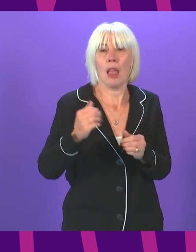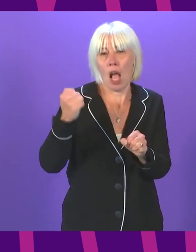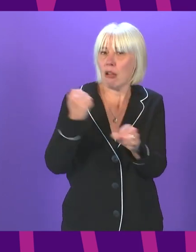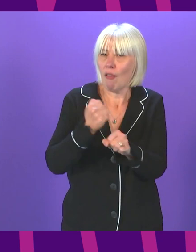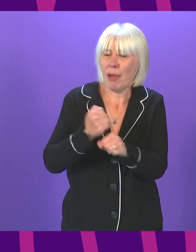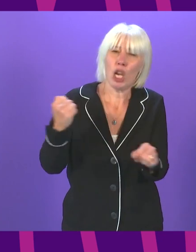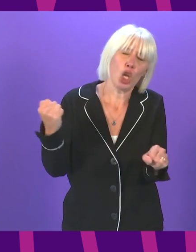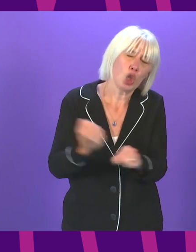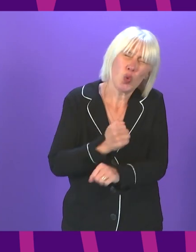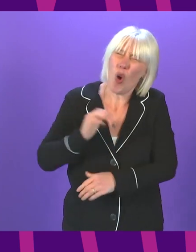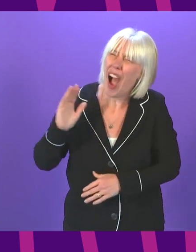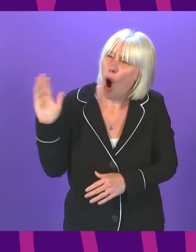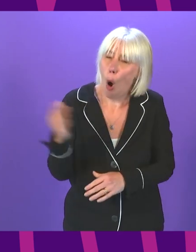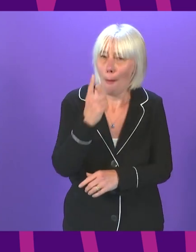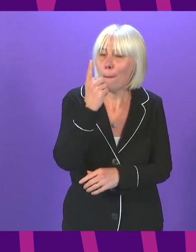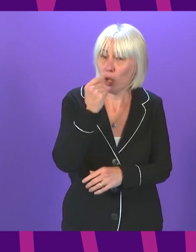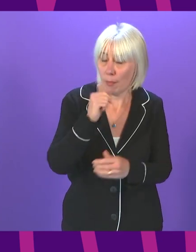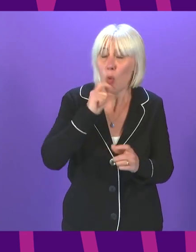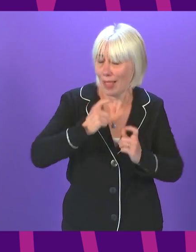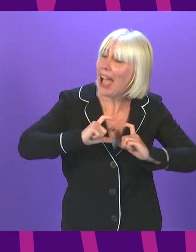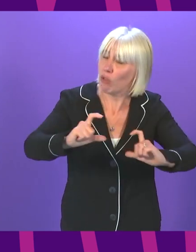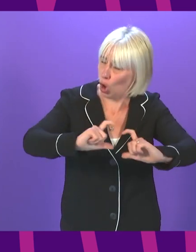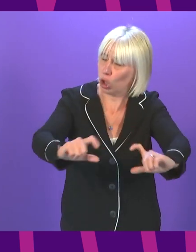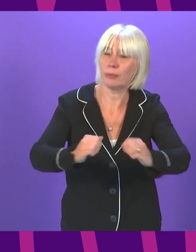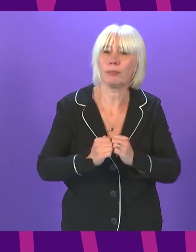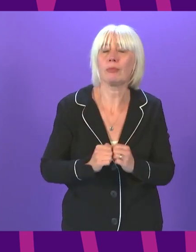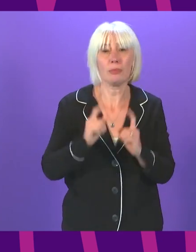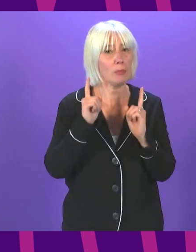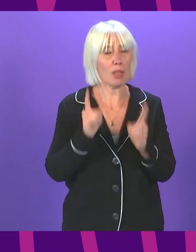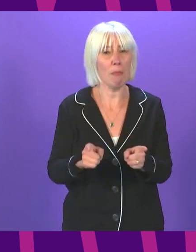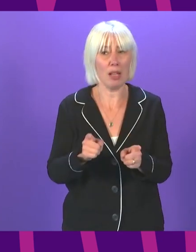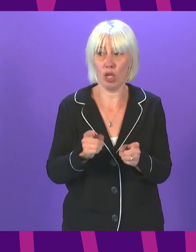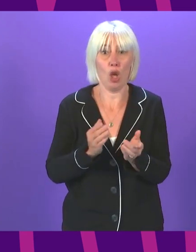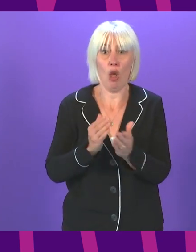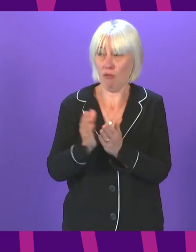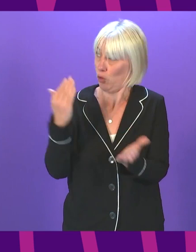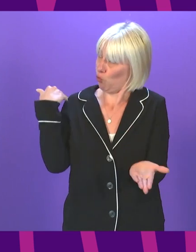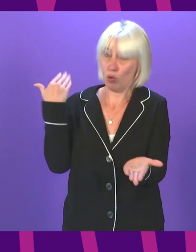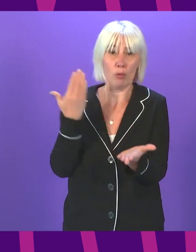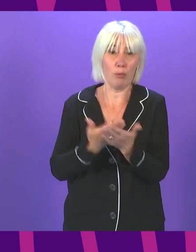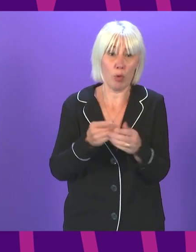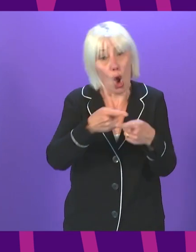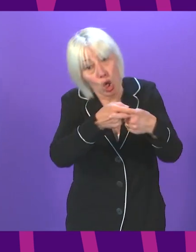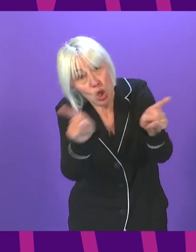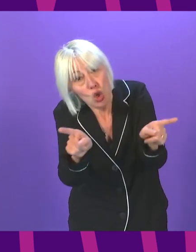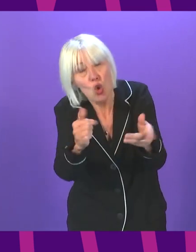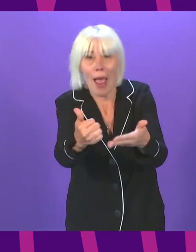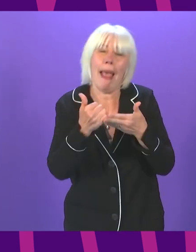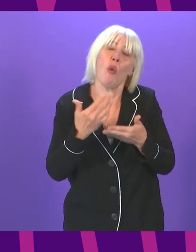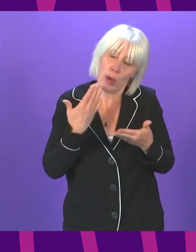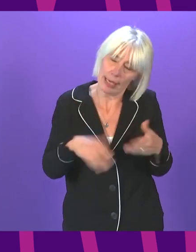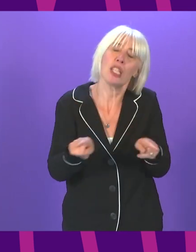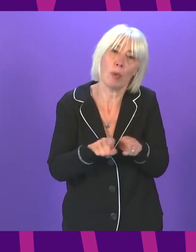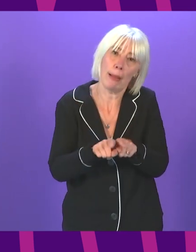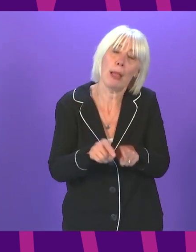everything it can and will continue to do so. But as has been the case throughout, we need your help too. So